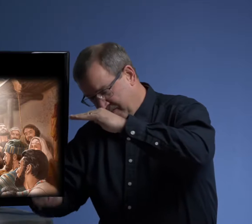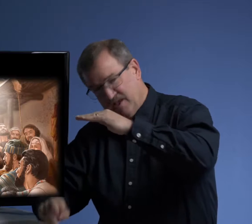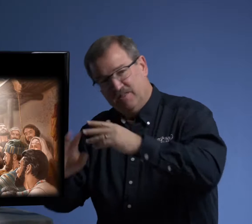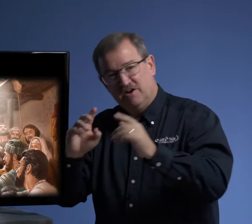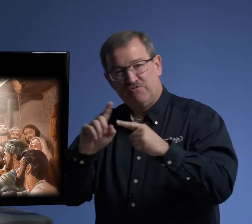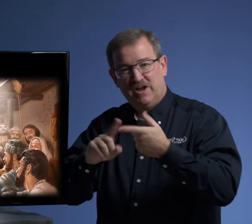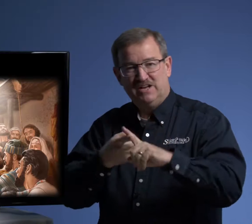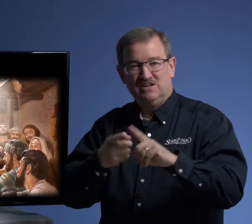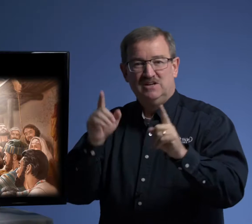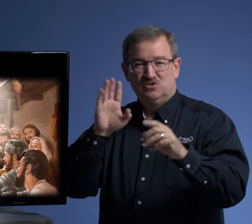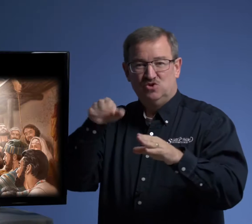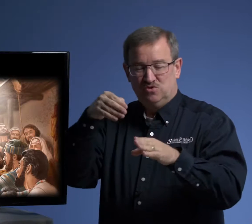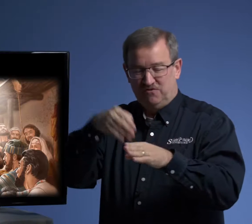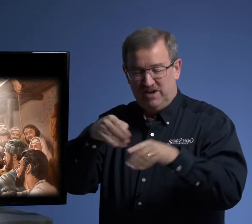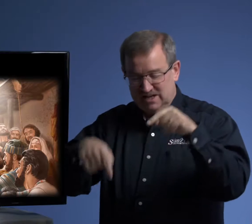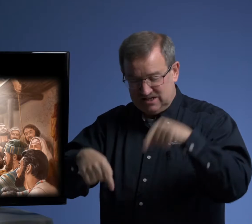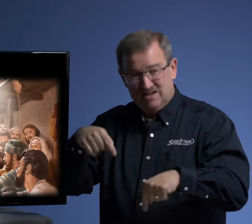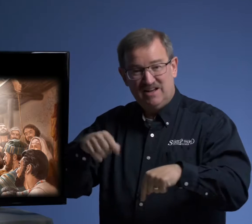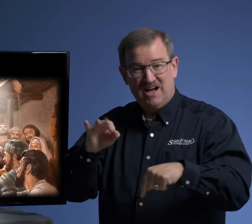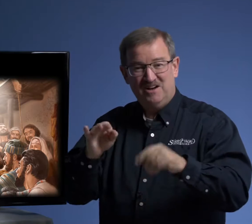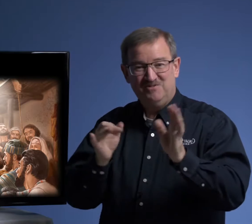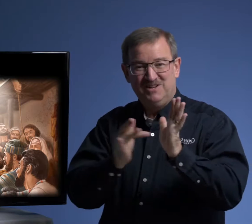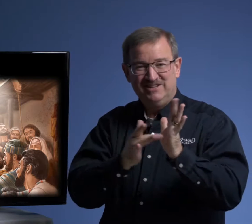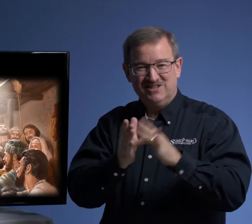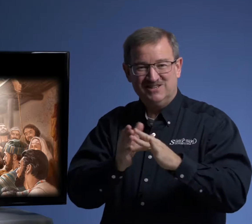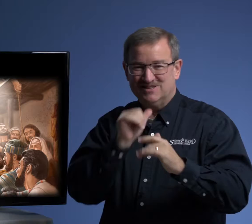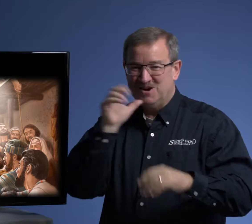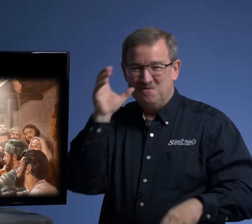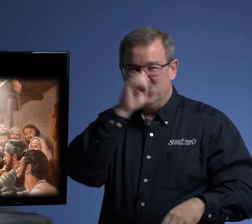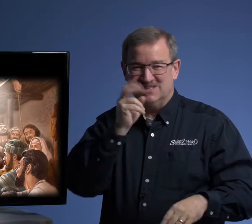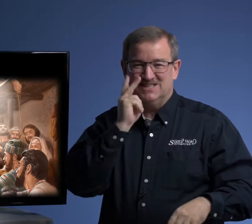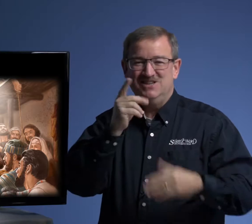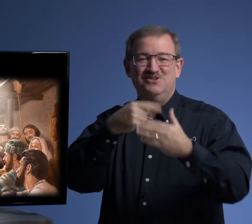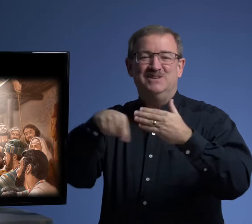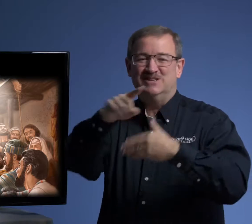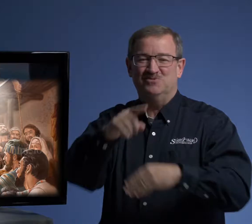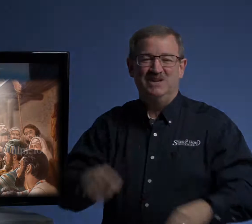their friend to the feet of Jesus. Don't miss it. See you next week.